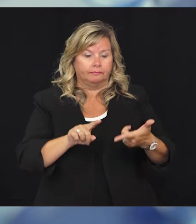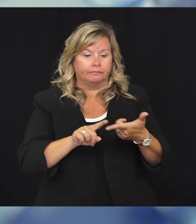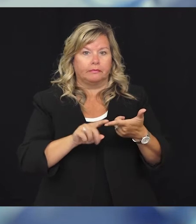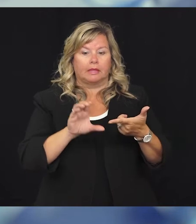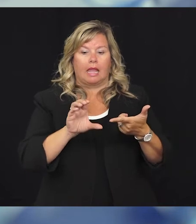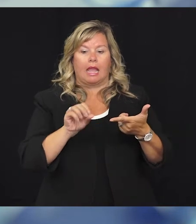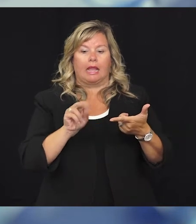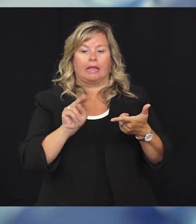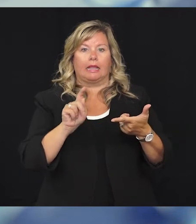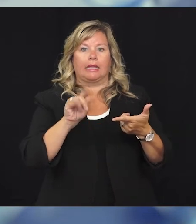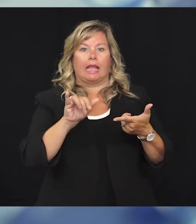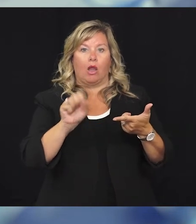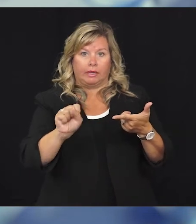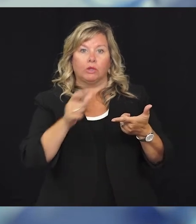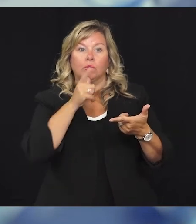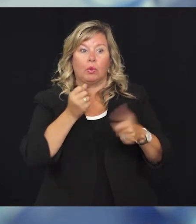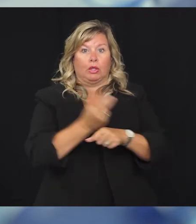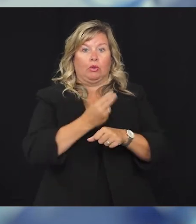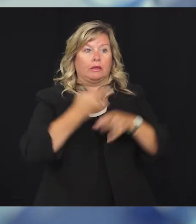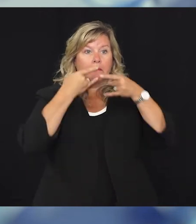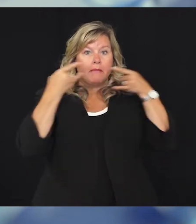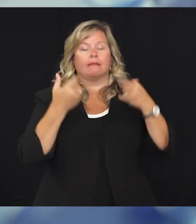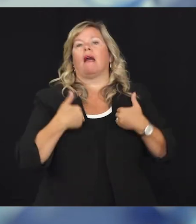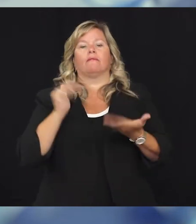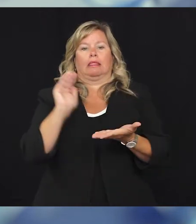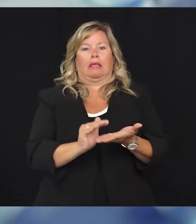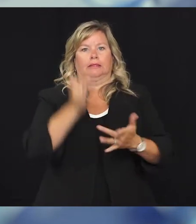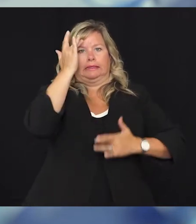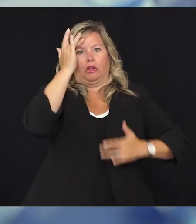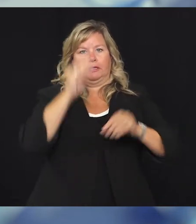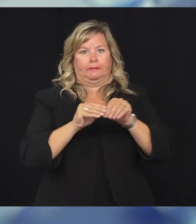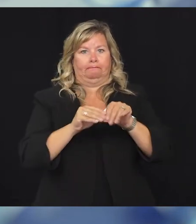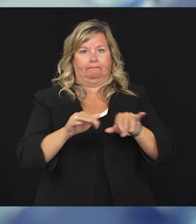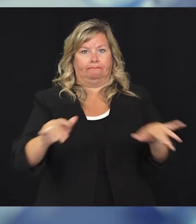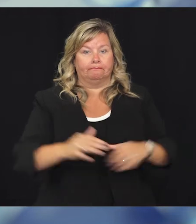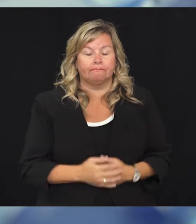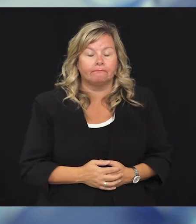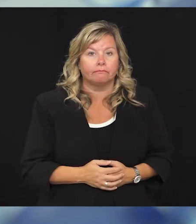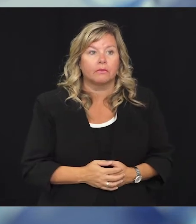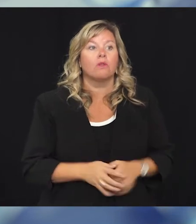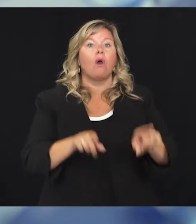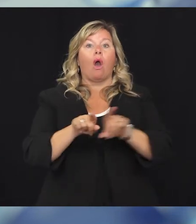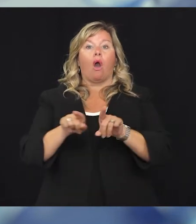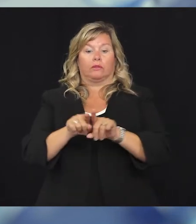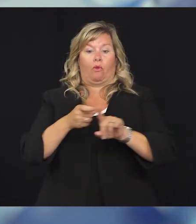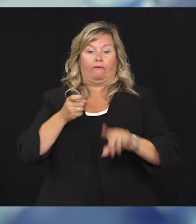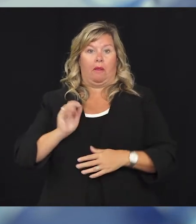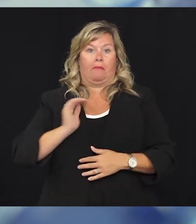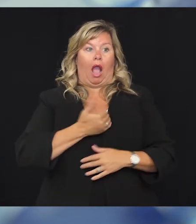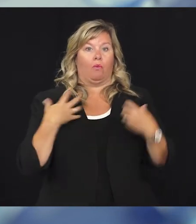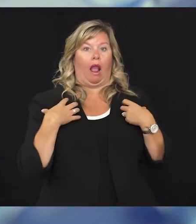mask mandates across the country have experienced lower rates of illness. I've also been communicating with leadership